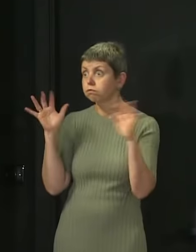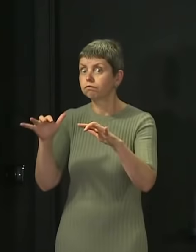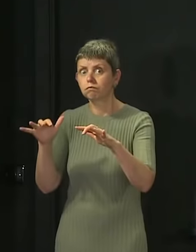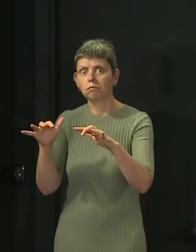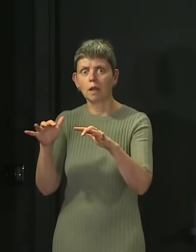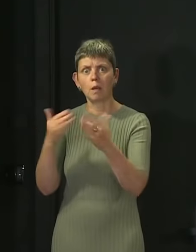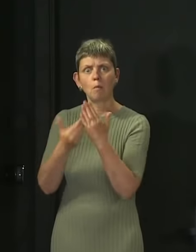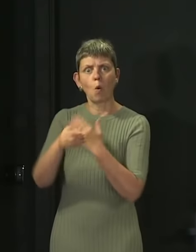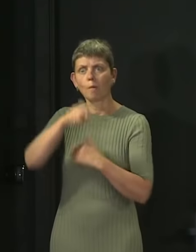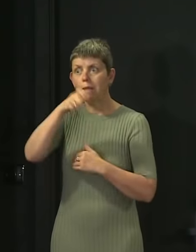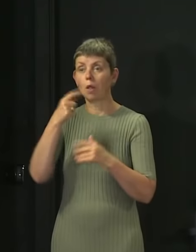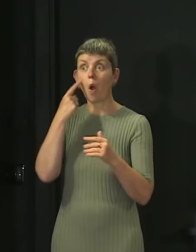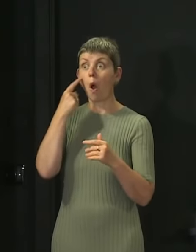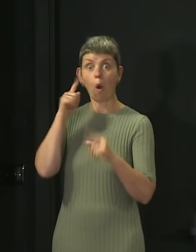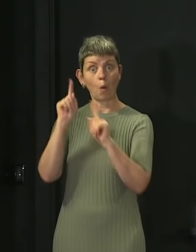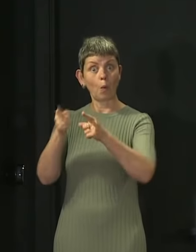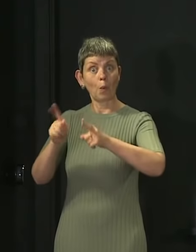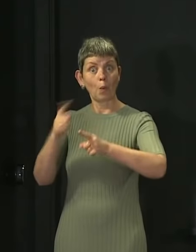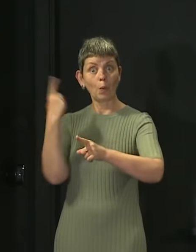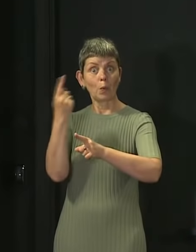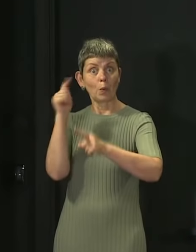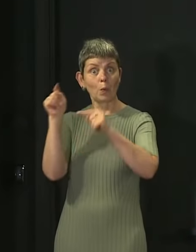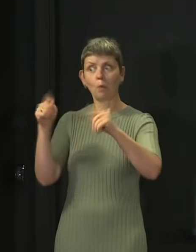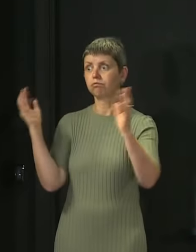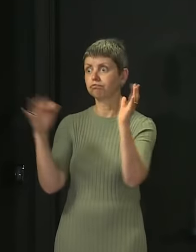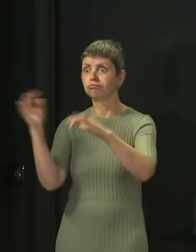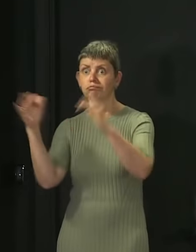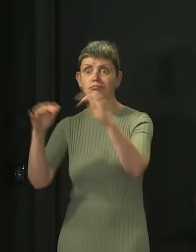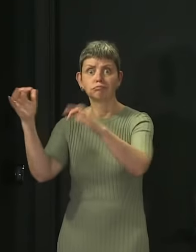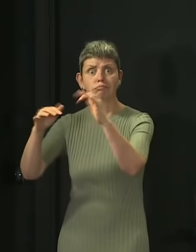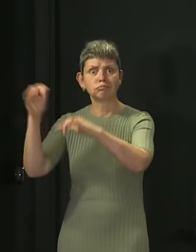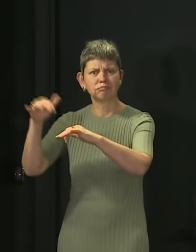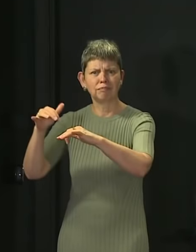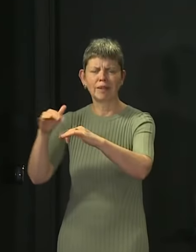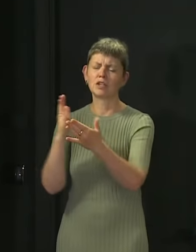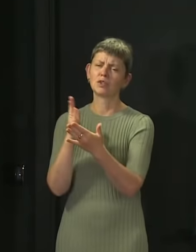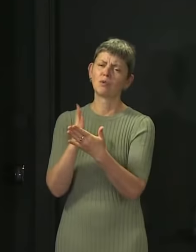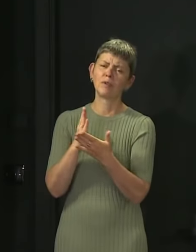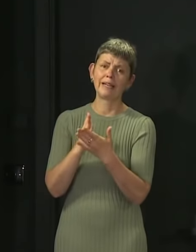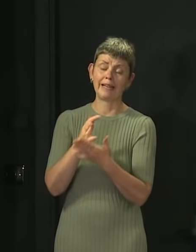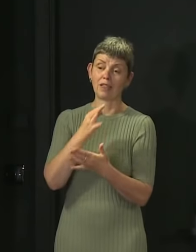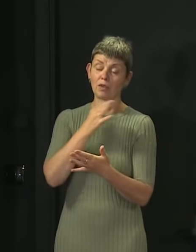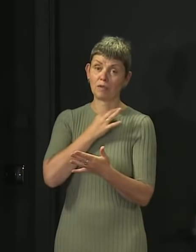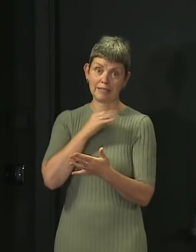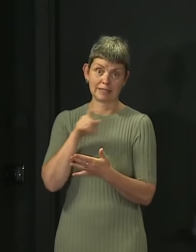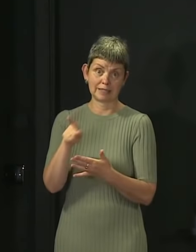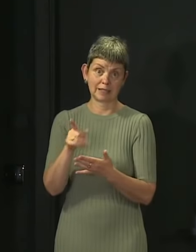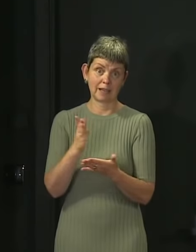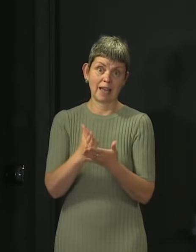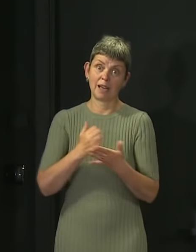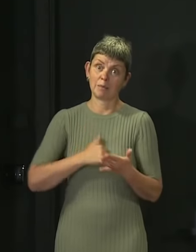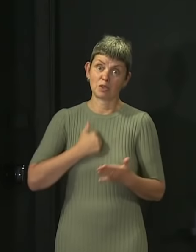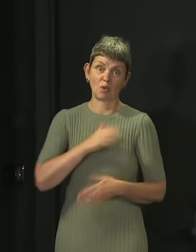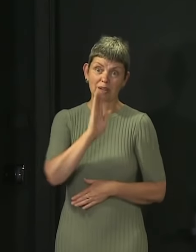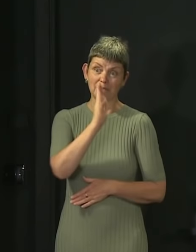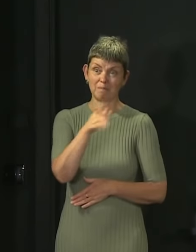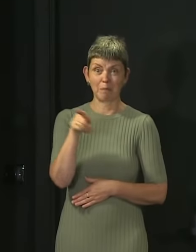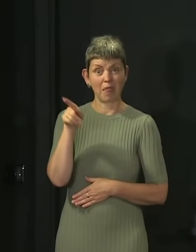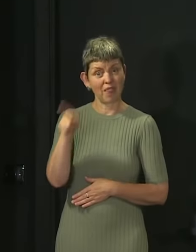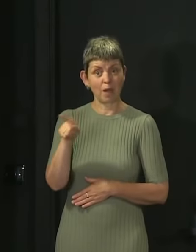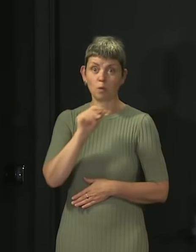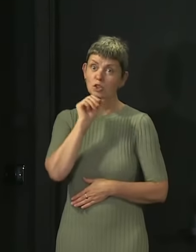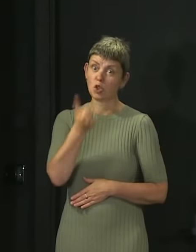other people. So, you know, in any way you want to look at this, and I'm sorry to be blunt here, that was not